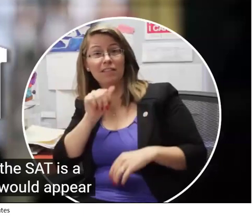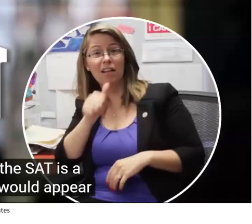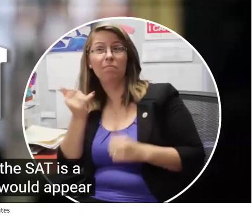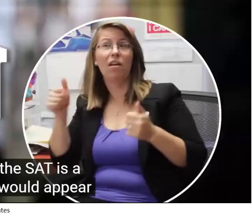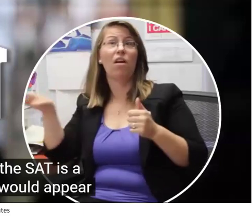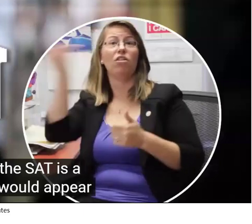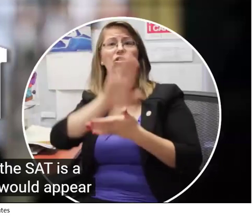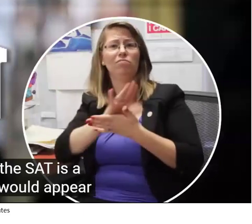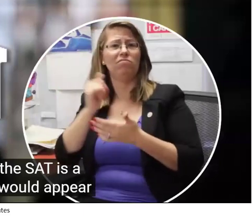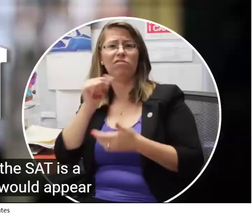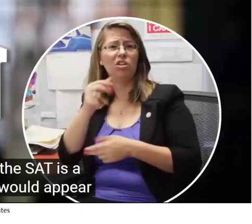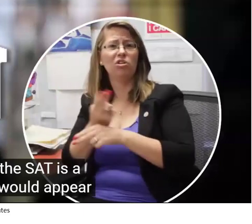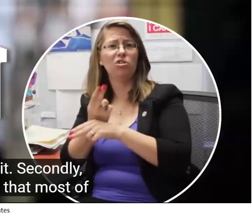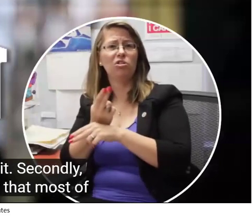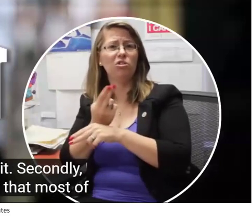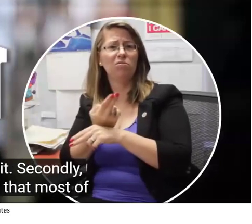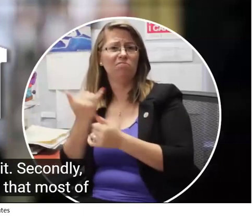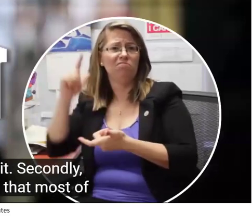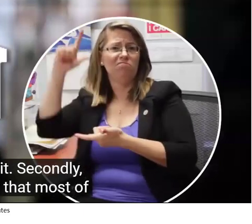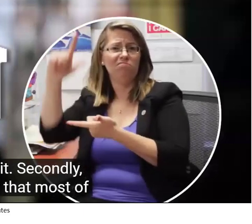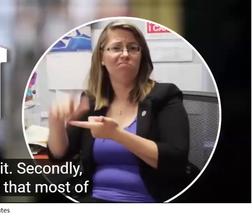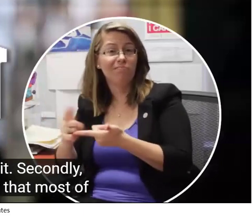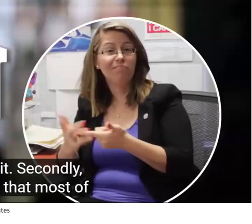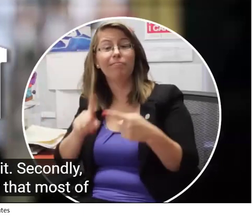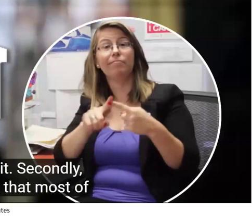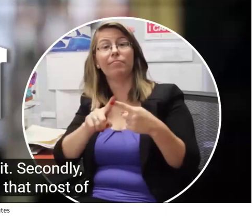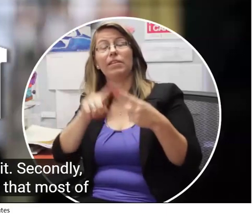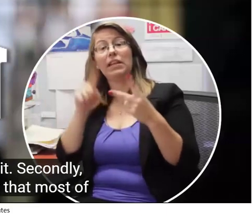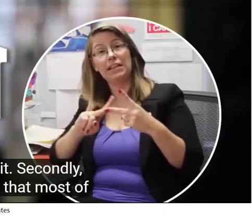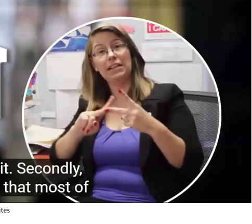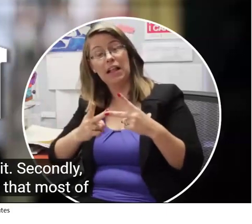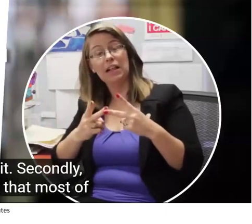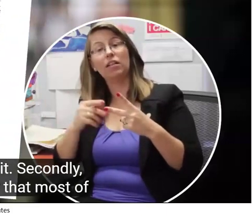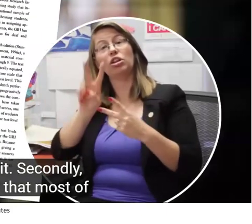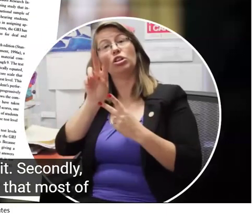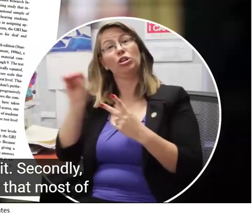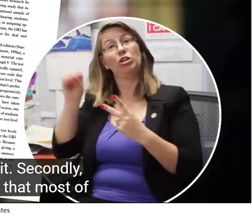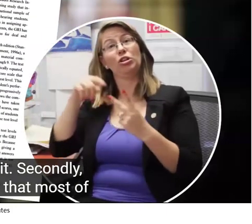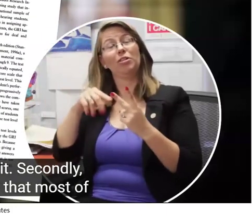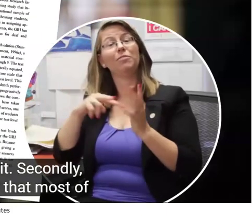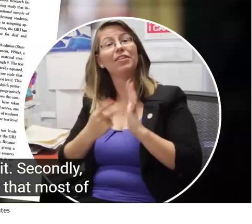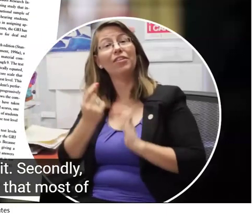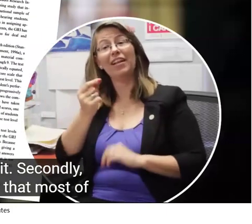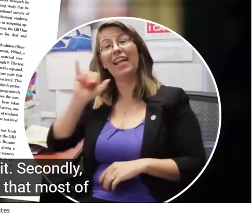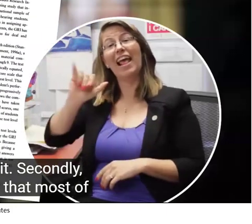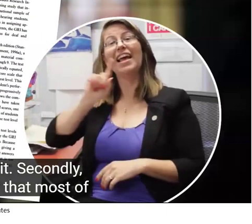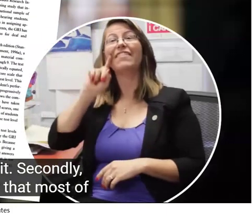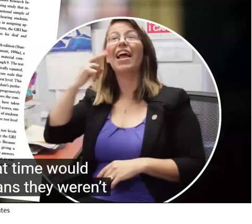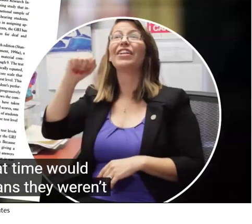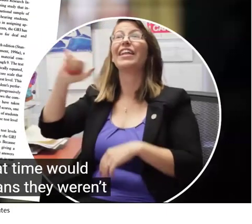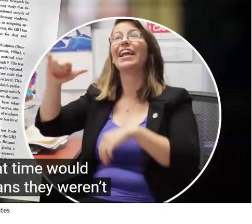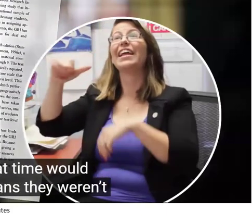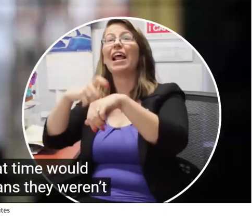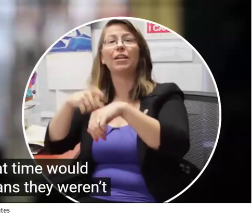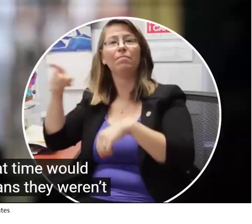a good form of measurement. It would appear not as less schools are using it. Secondly, with the 2000 study, remember that most